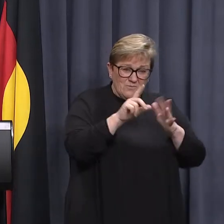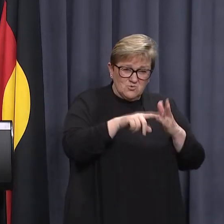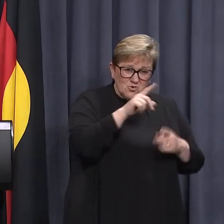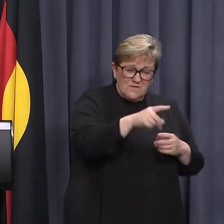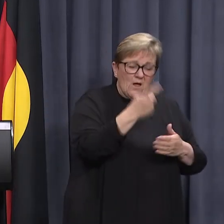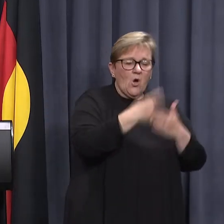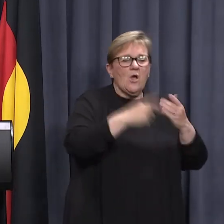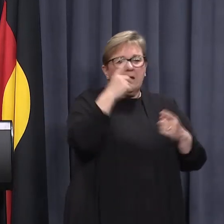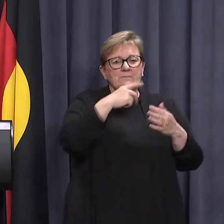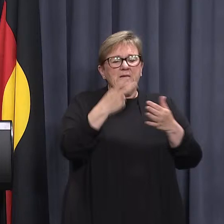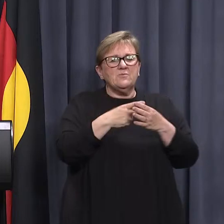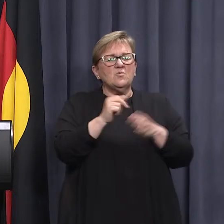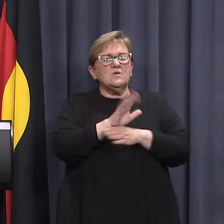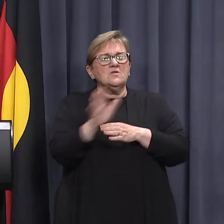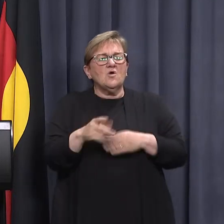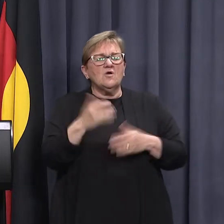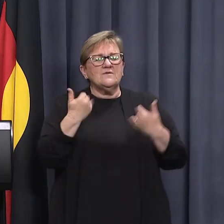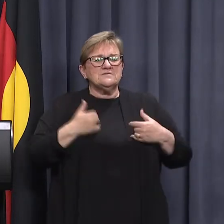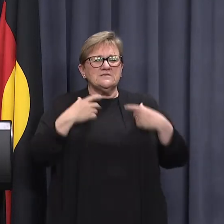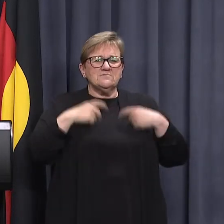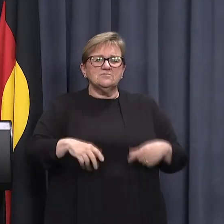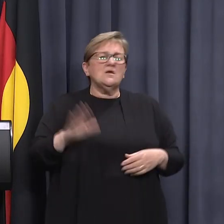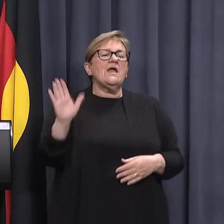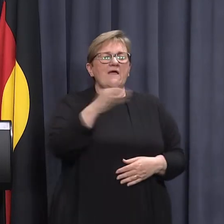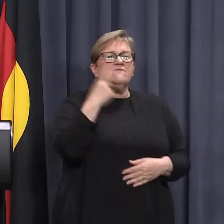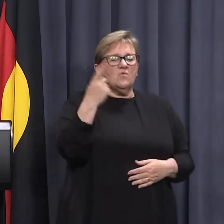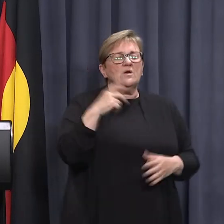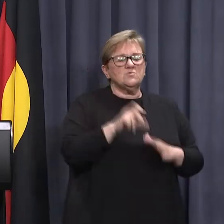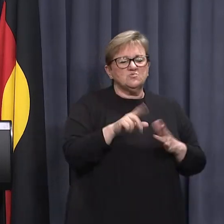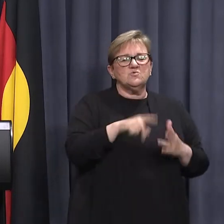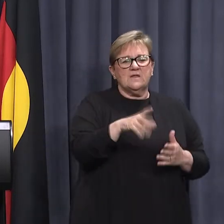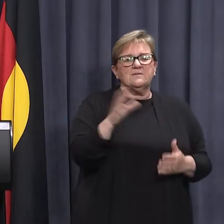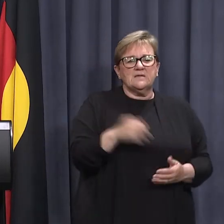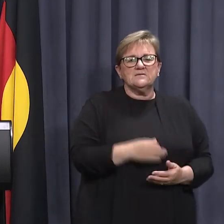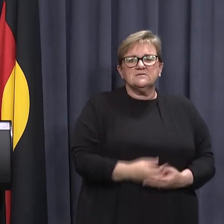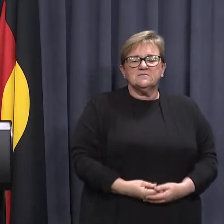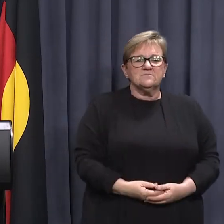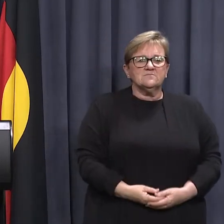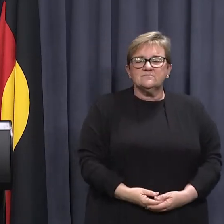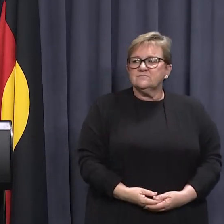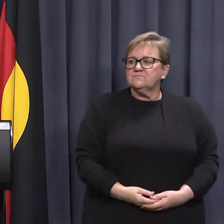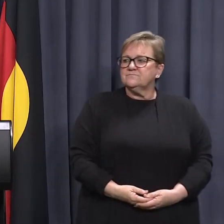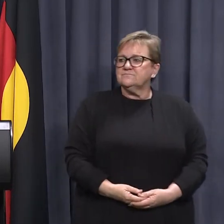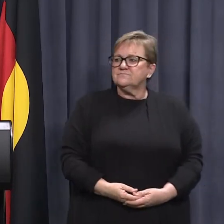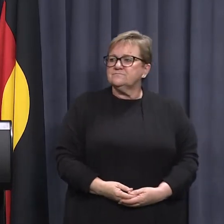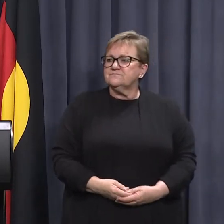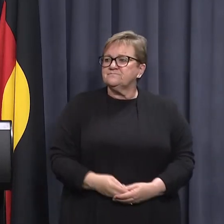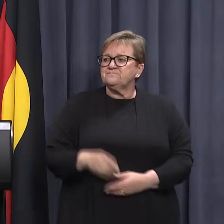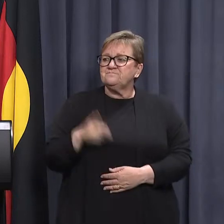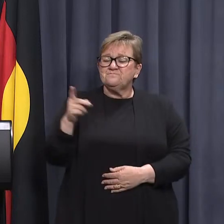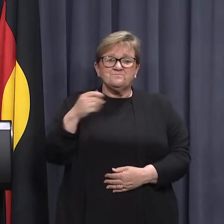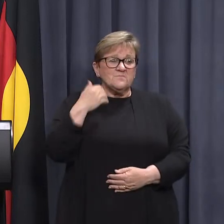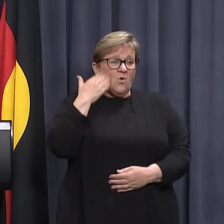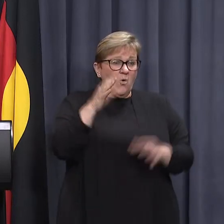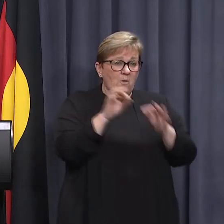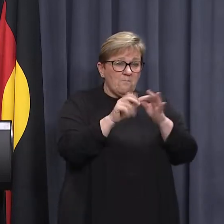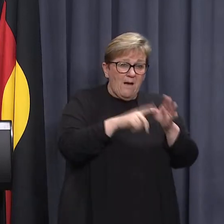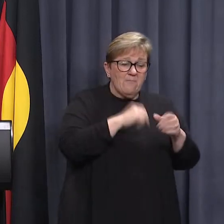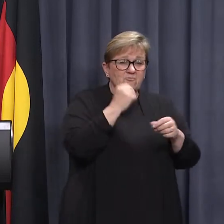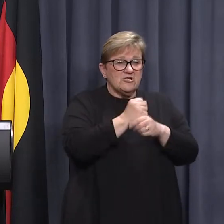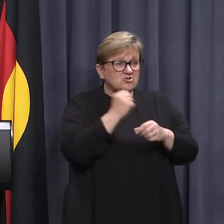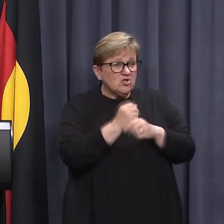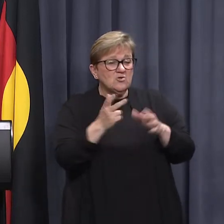patients with respiratory symptoms that present? Every patient who presents to the emergency department. And we expect such a marquee to be set up at Bunbury,